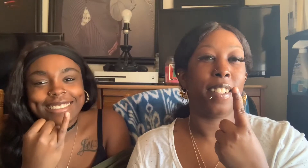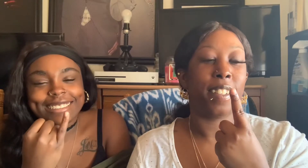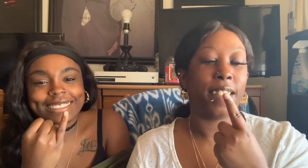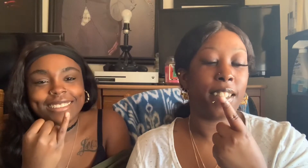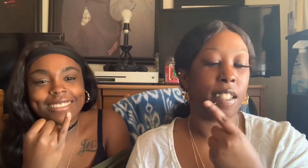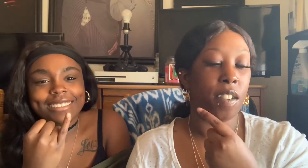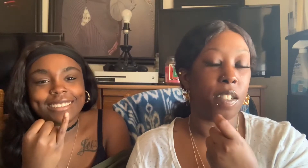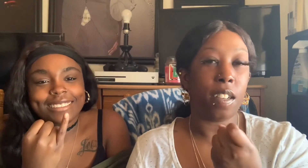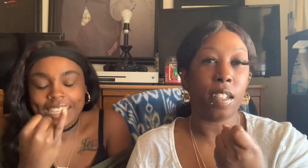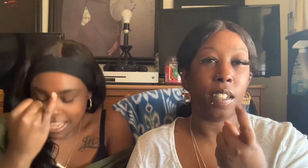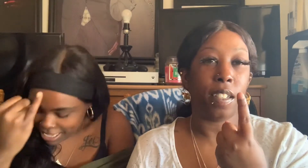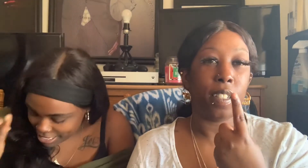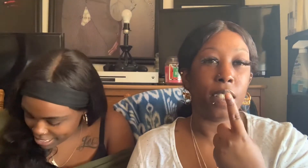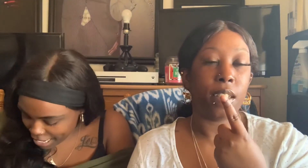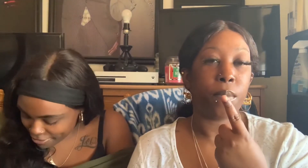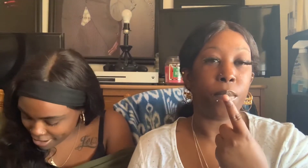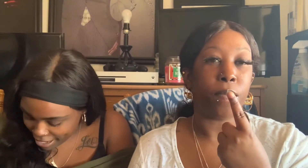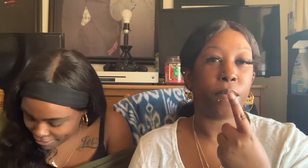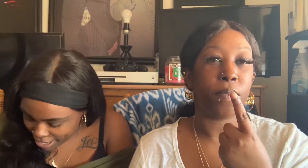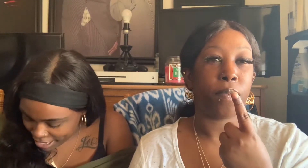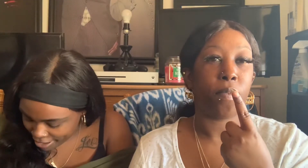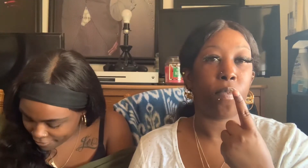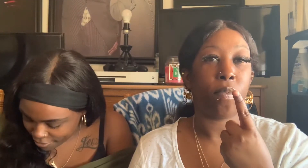It's your turn or me? Never have I ever.